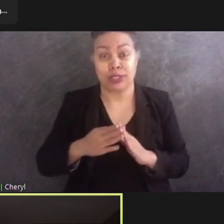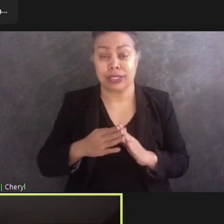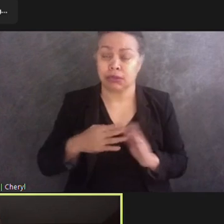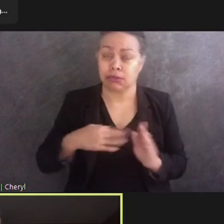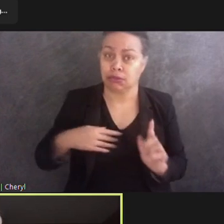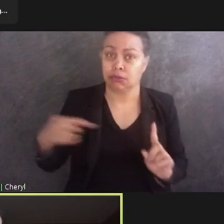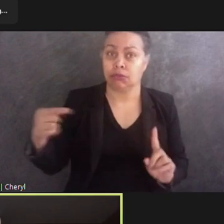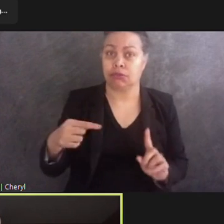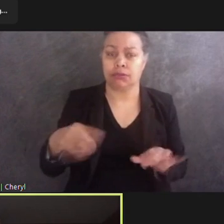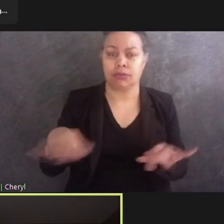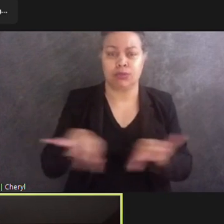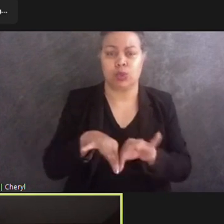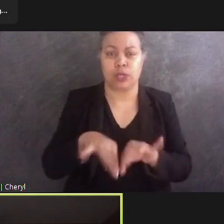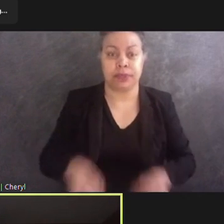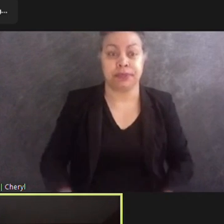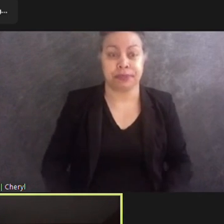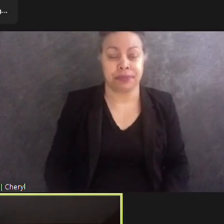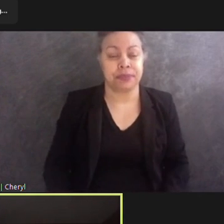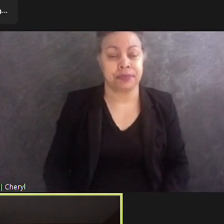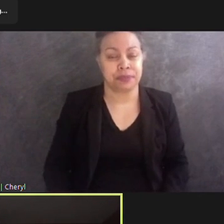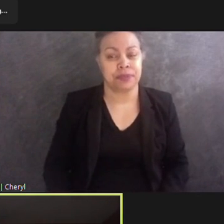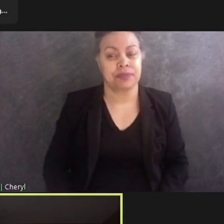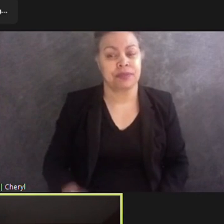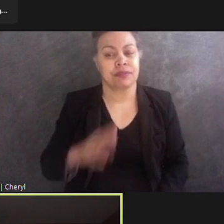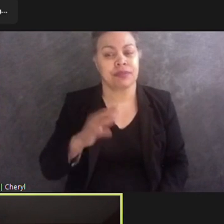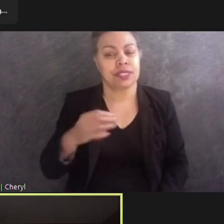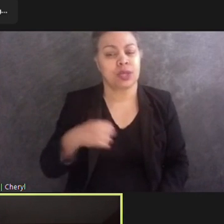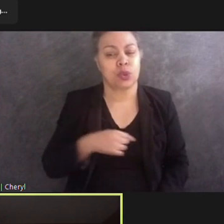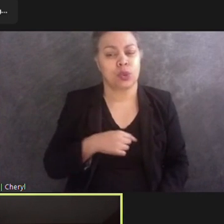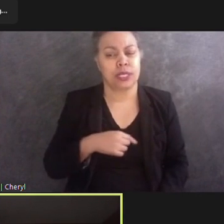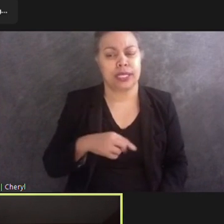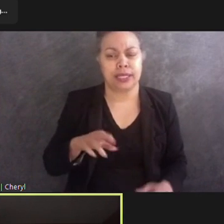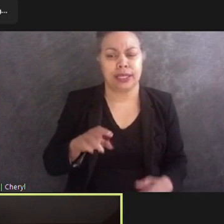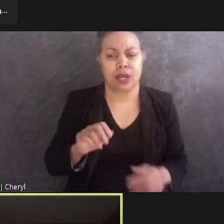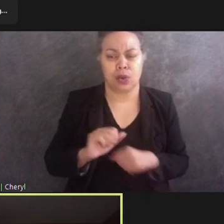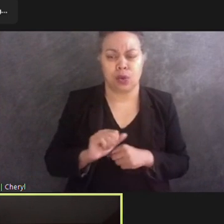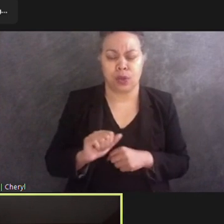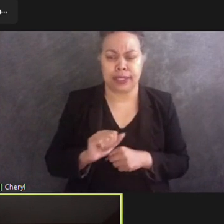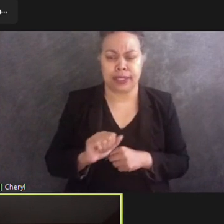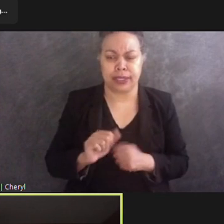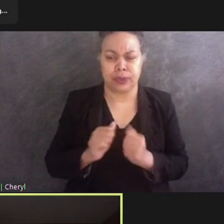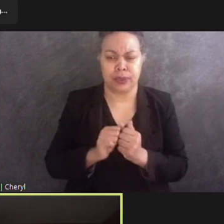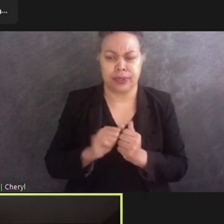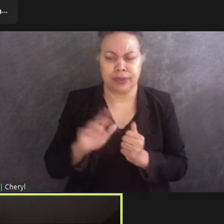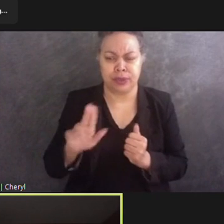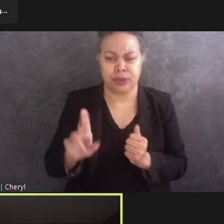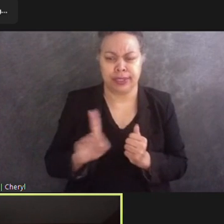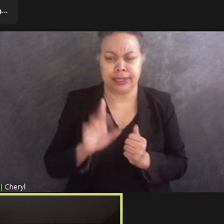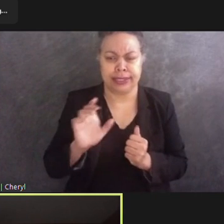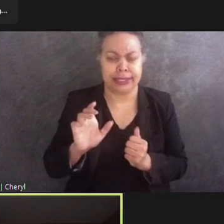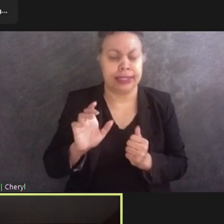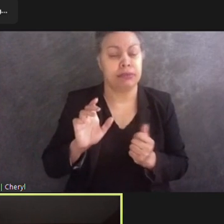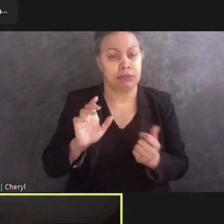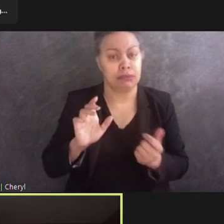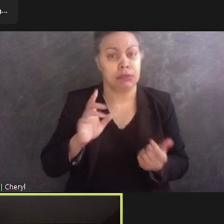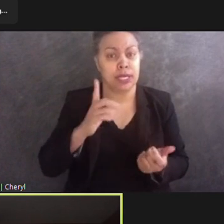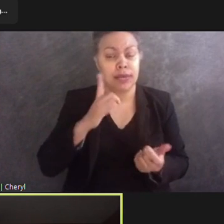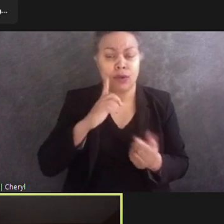other thing I would say is that we are working with the University of the District of Columbia on an education program, which we are